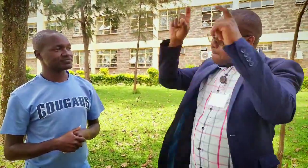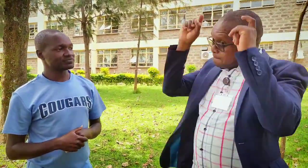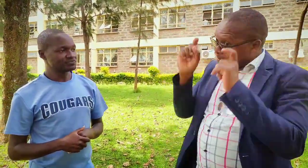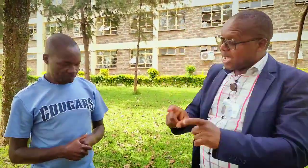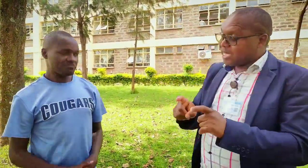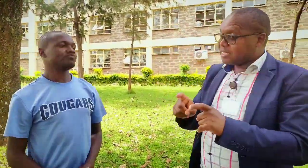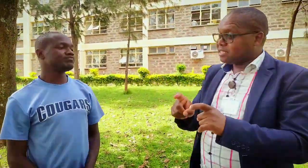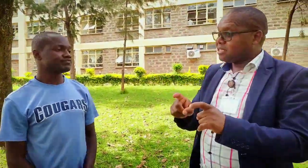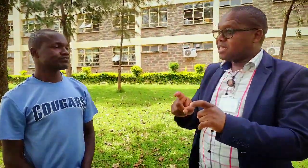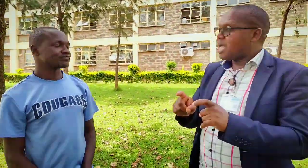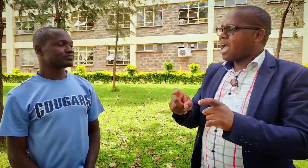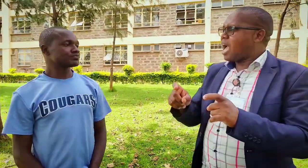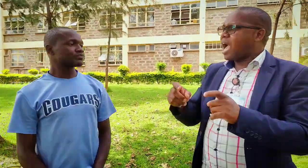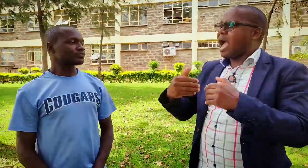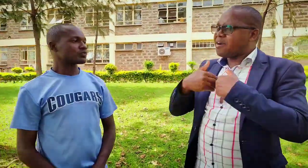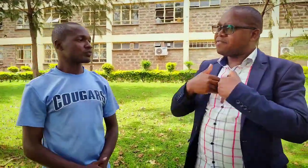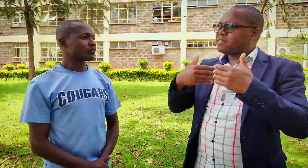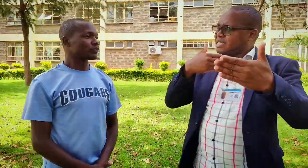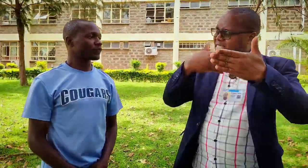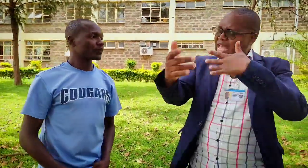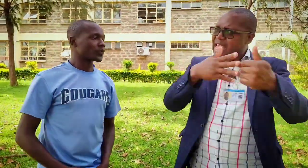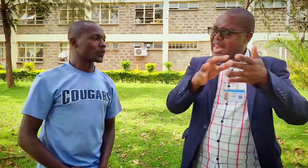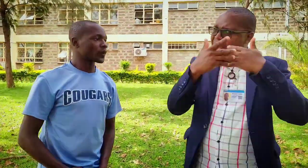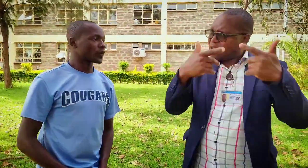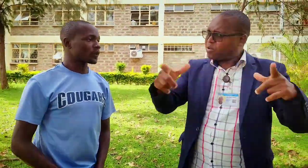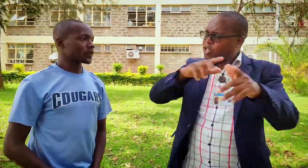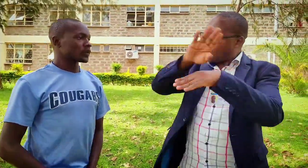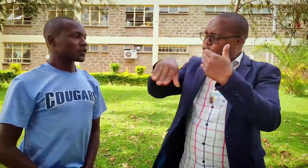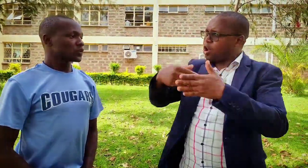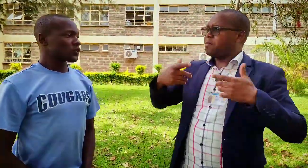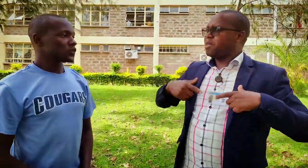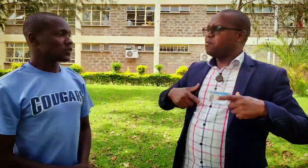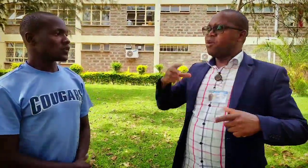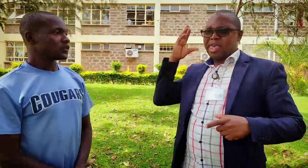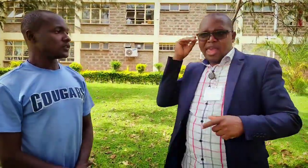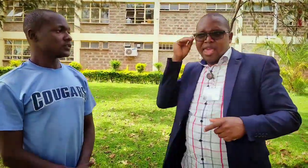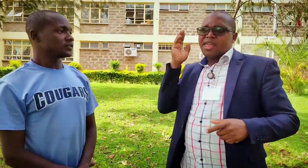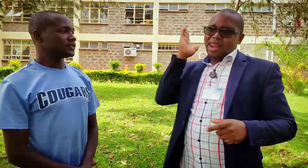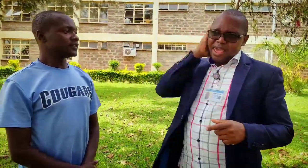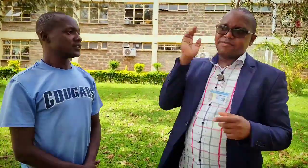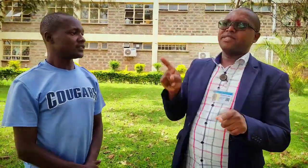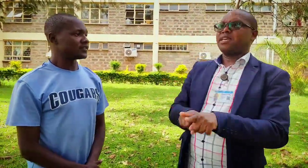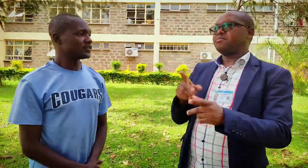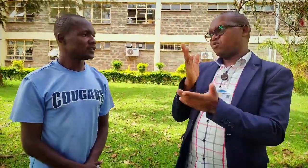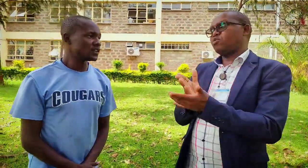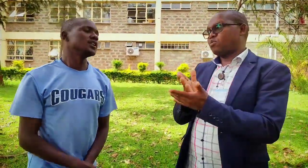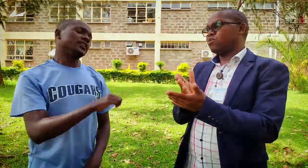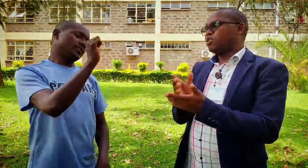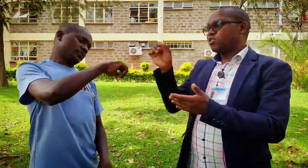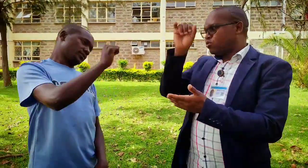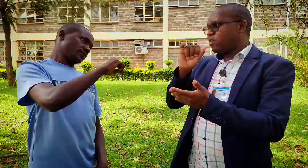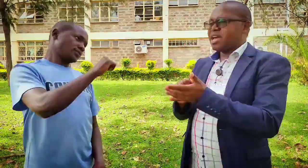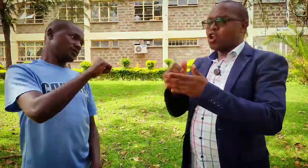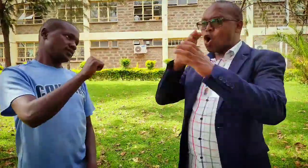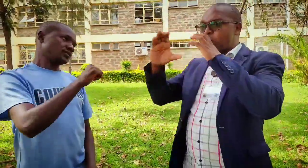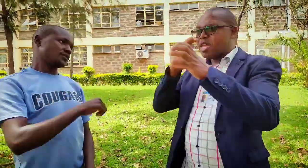kenya must have sign language have to all the people hearing and the deaf